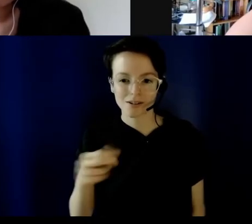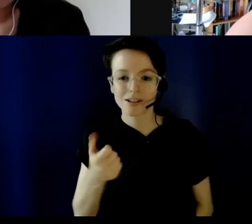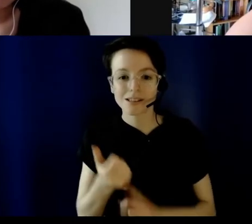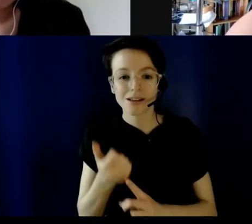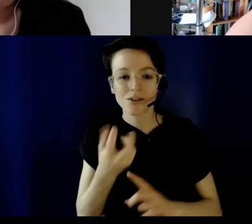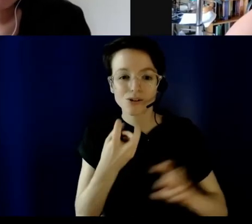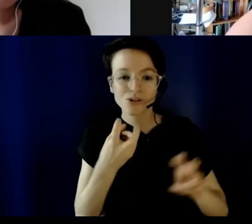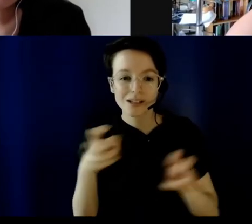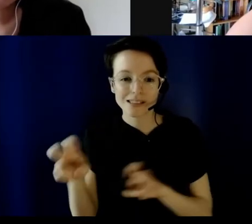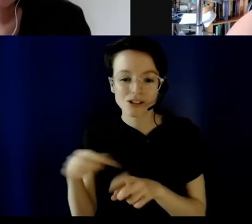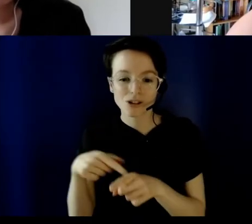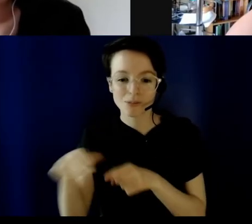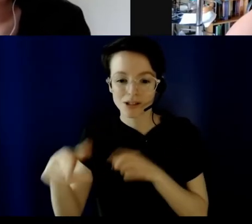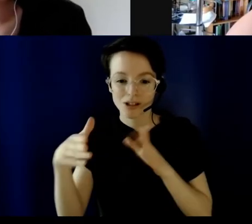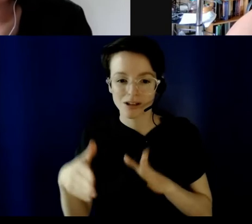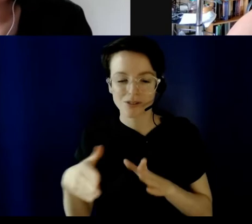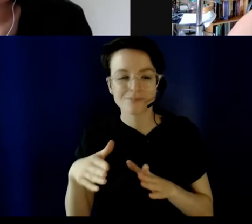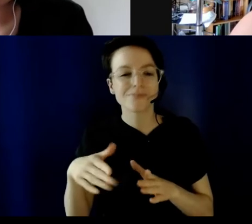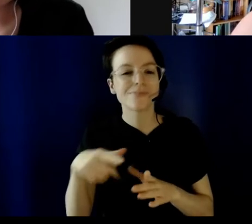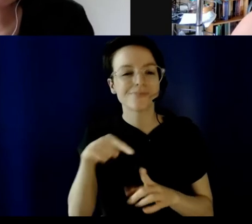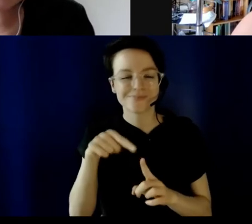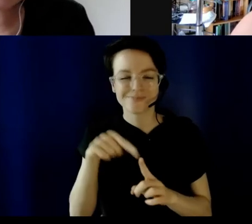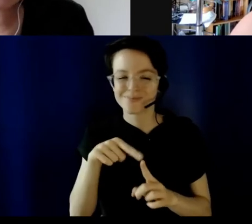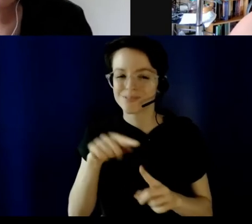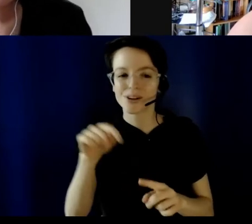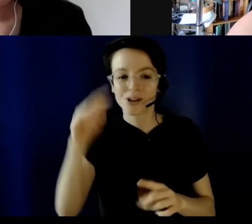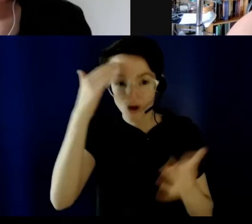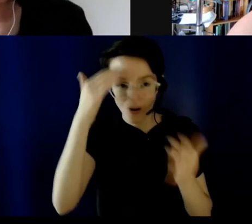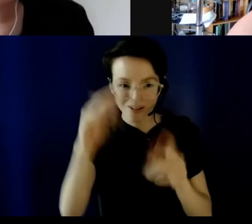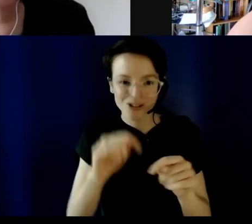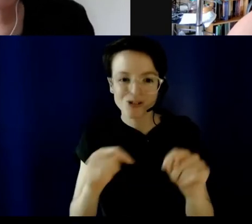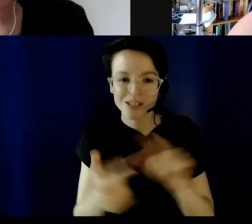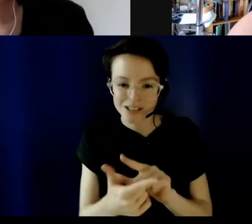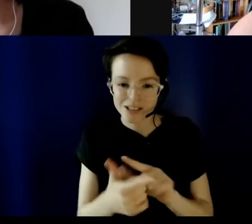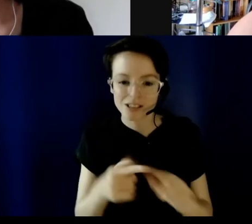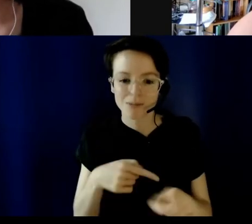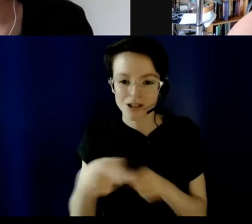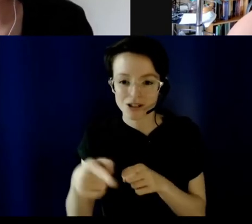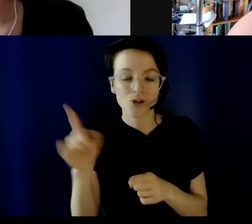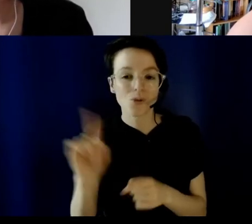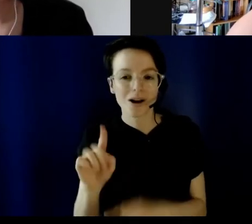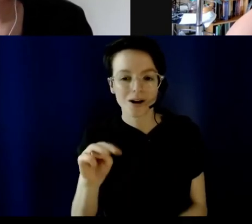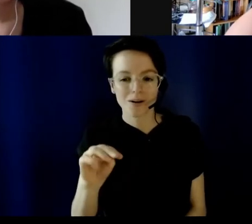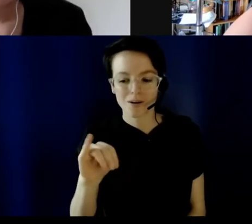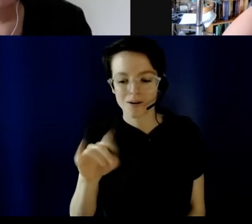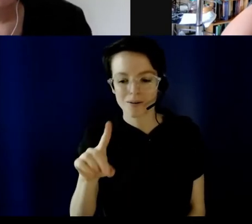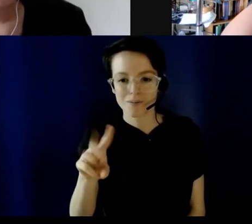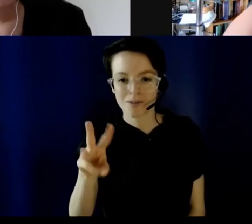Midwifery Program at the Department of Family Practice in the Faculty of Medicine. Donna, the floor is yours.